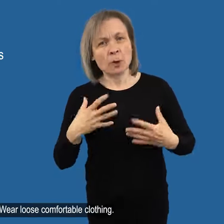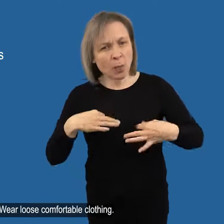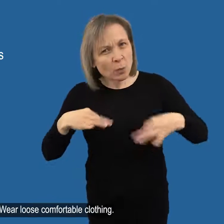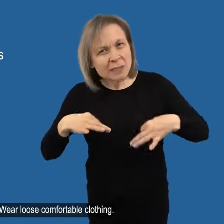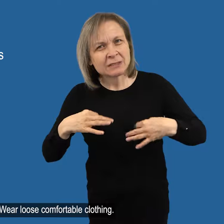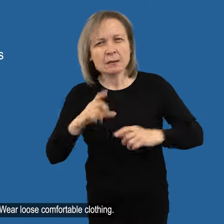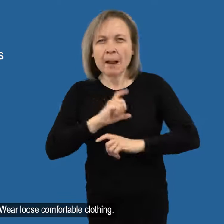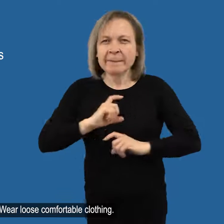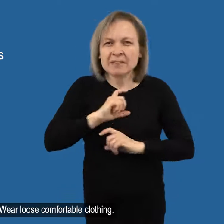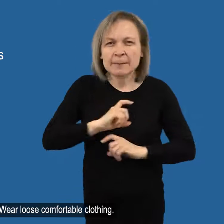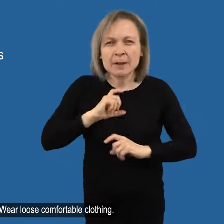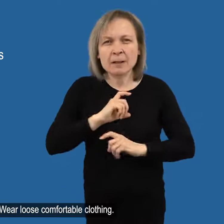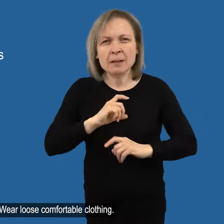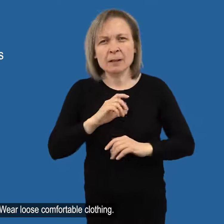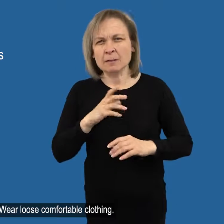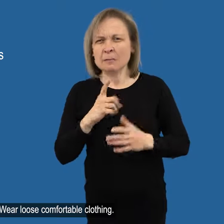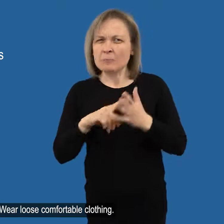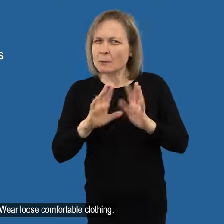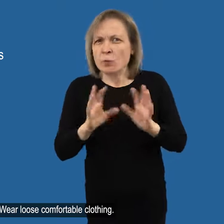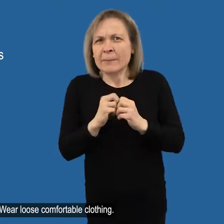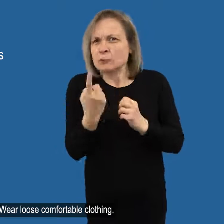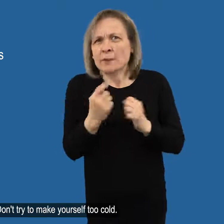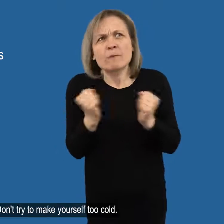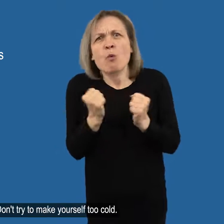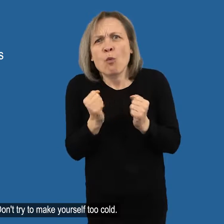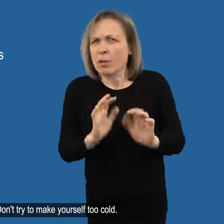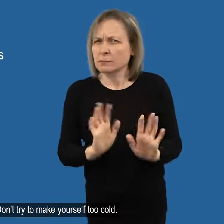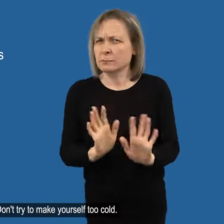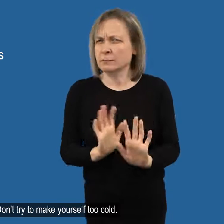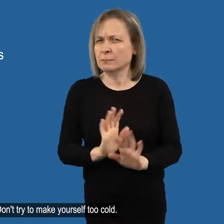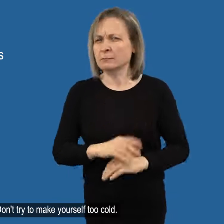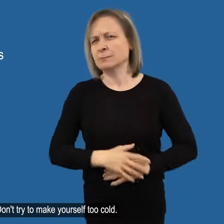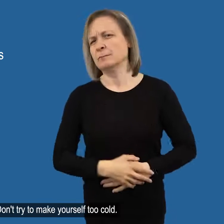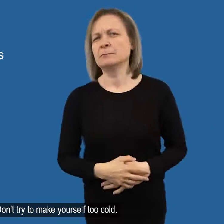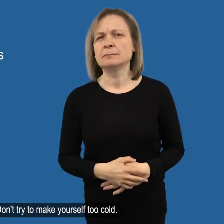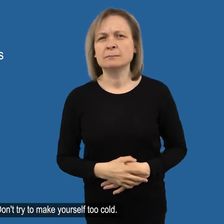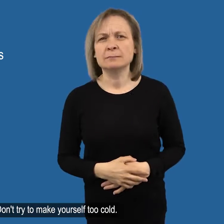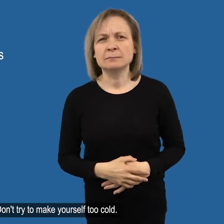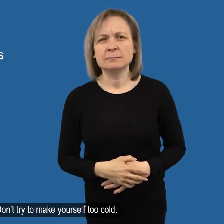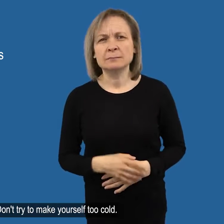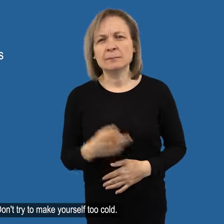Wear loose comfortable clothing Don't try to make yourself too cold